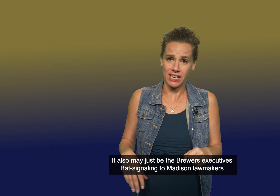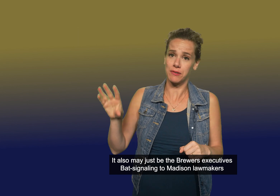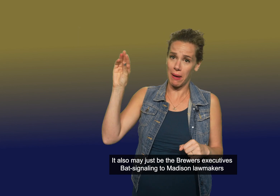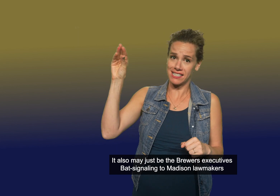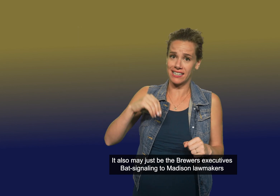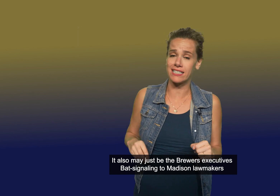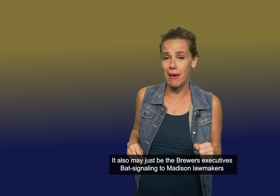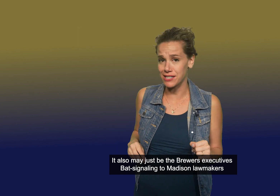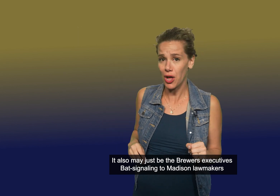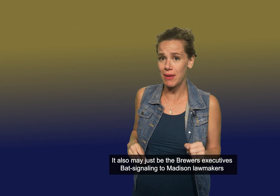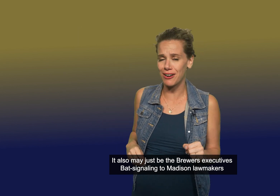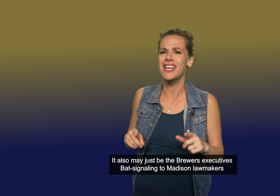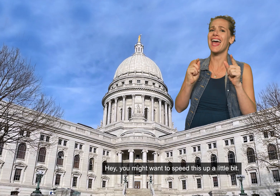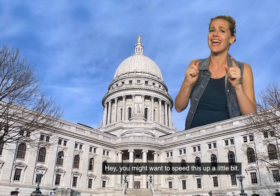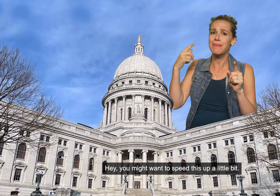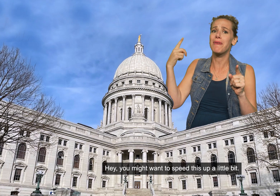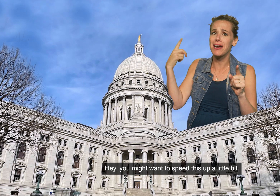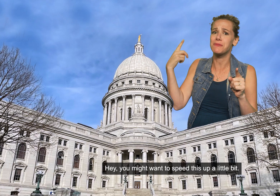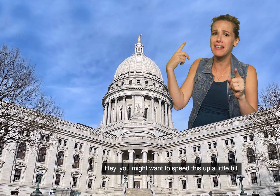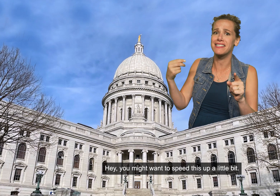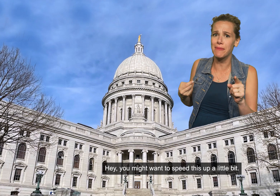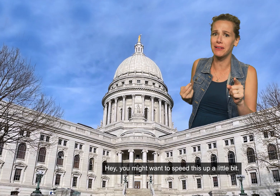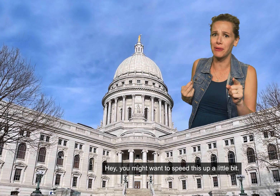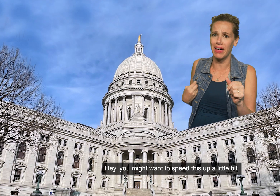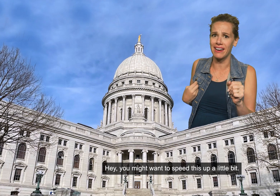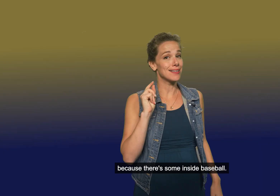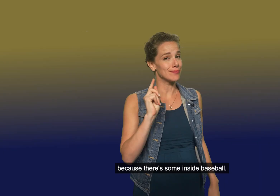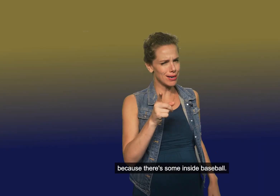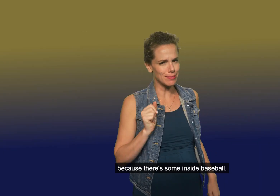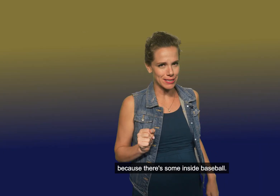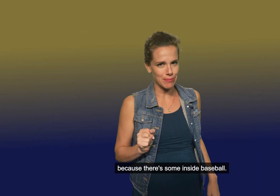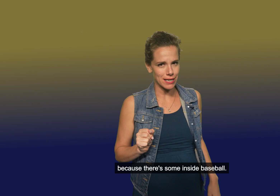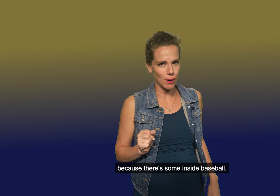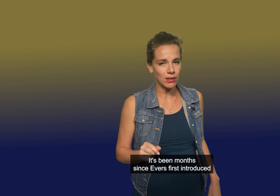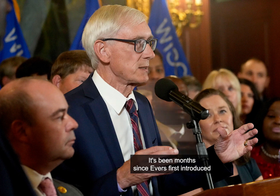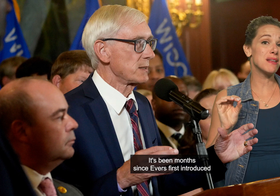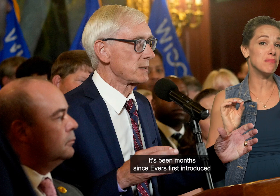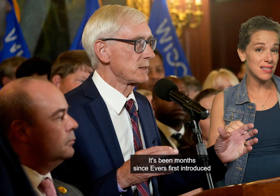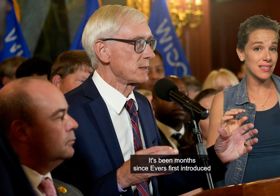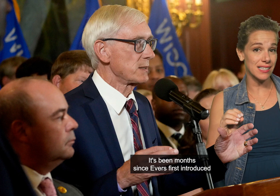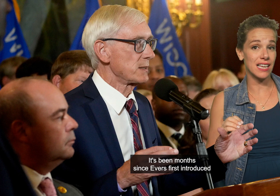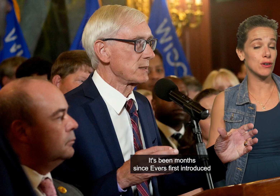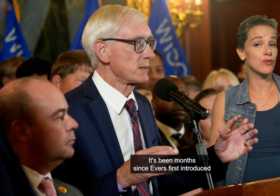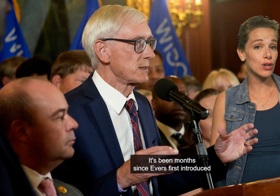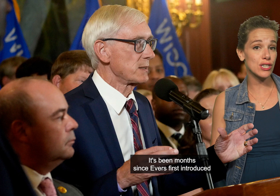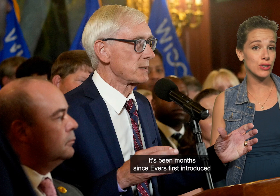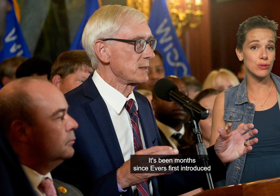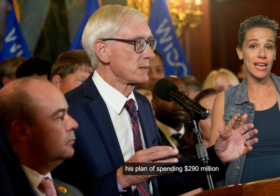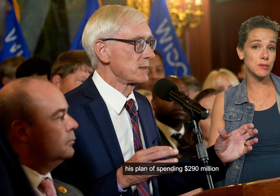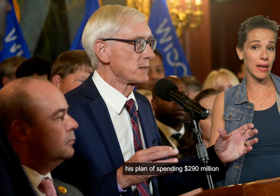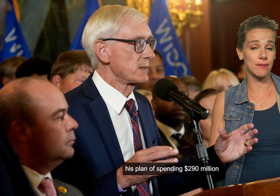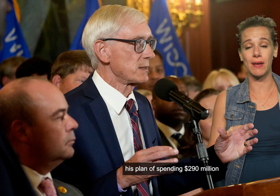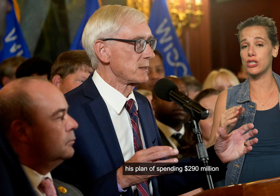Brewers' executives bat-signaling to Madison lawmakers, hey, you might want to speed this up a little bit. Because here's some inside baseball. It's been months since Evers first